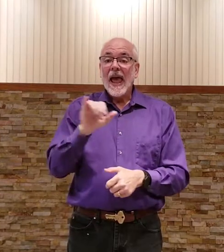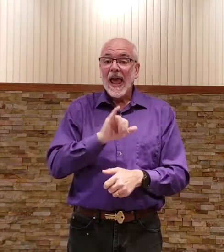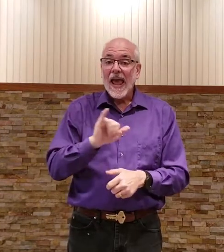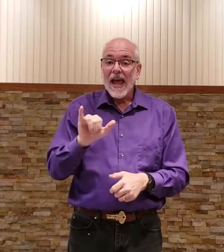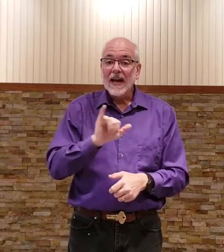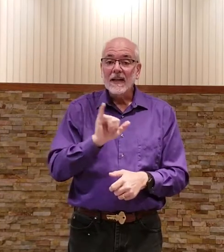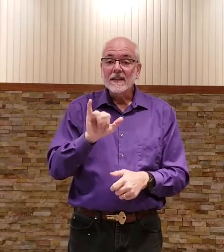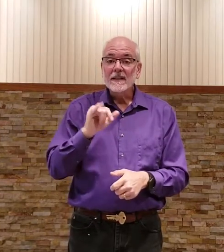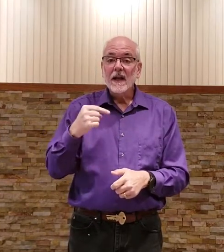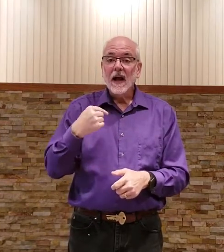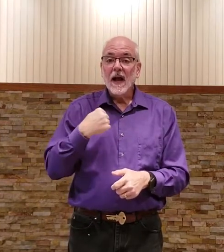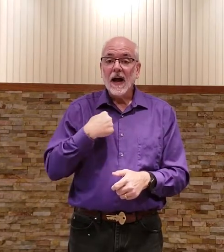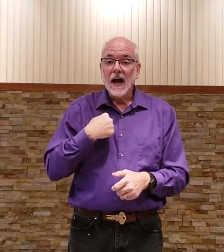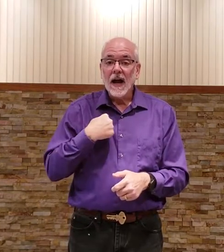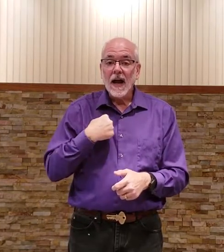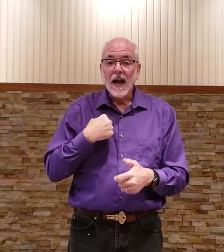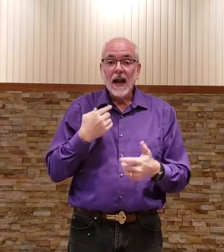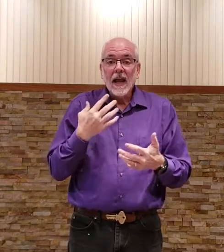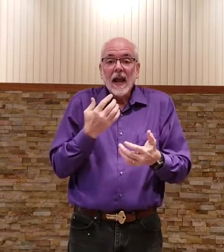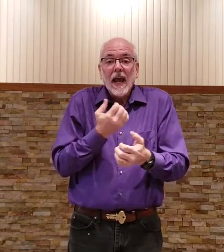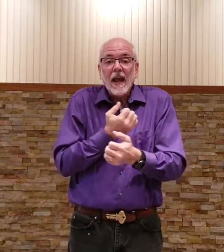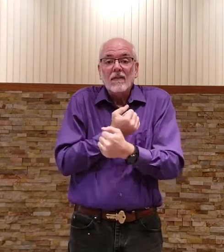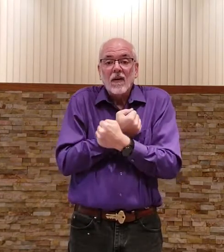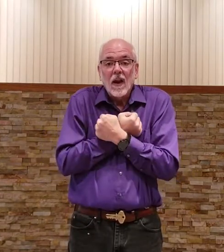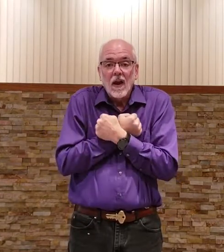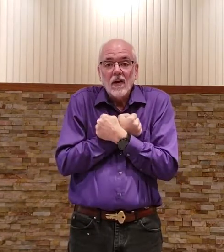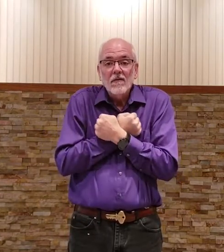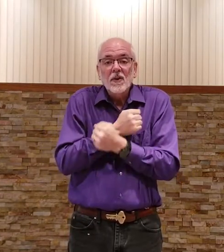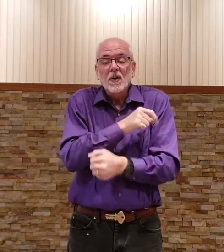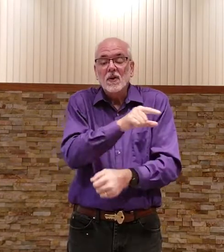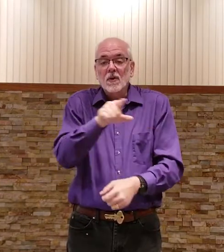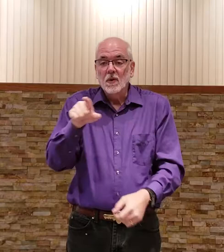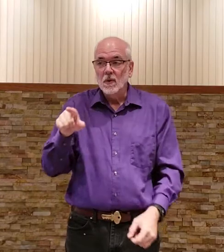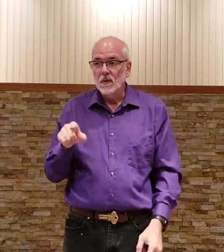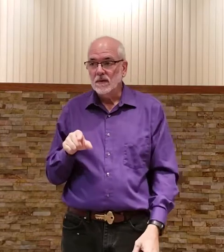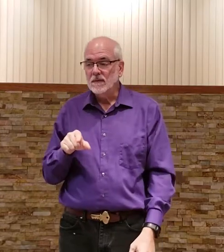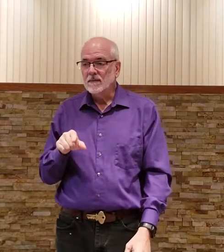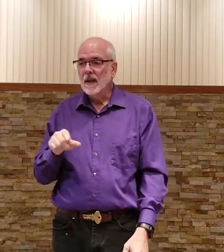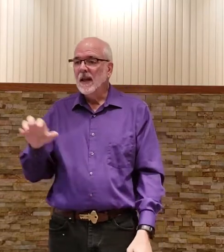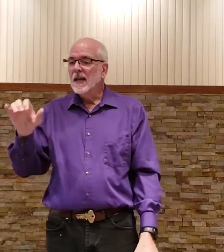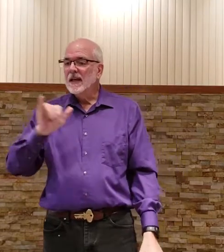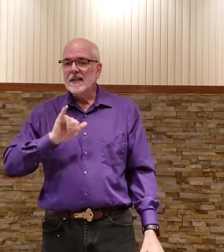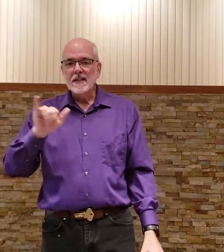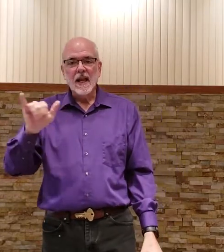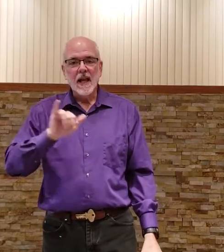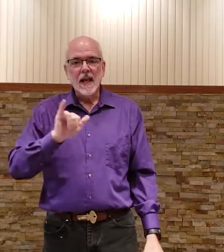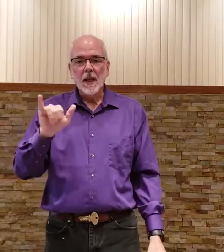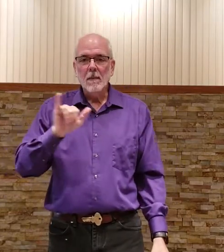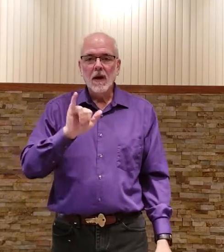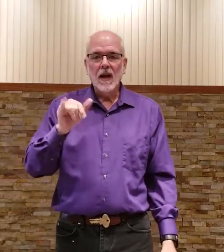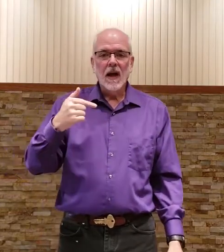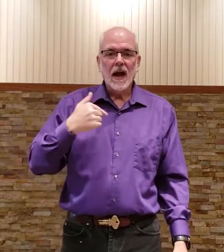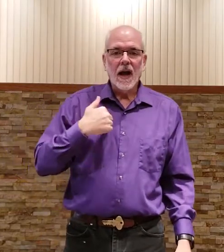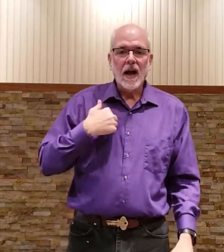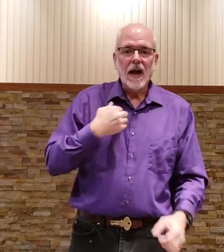as i have loved you same i